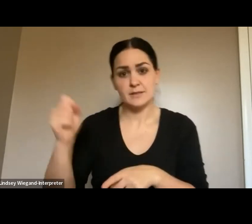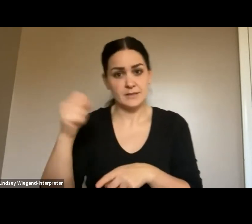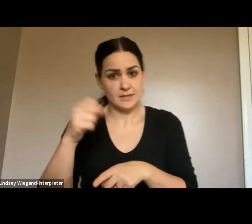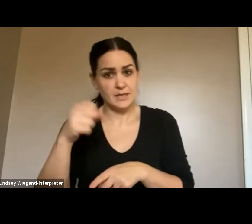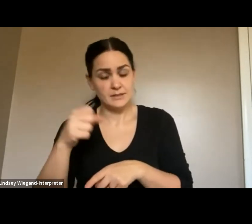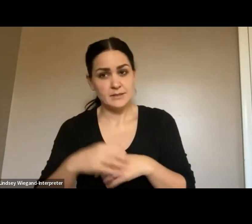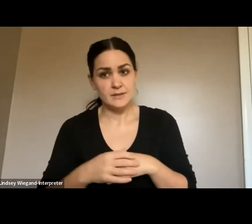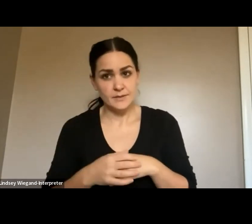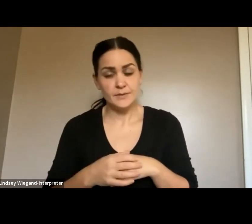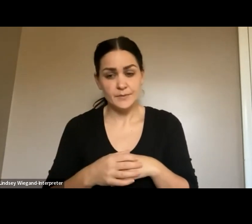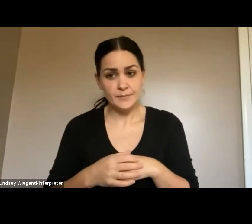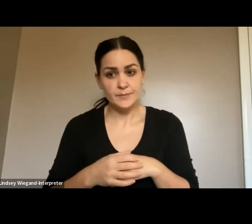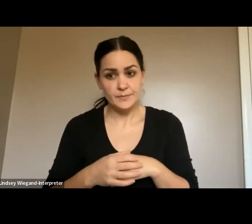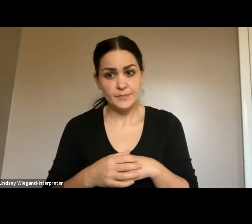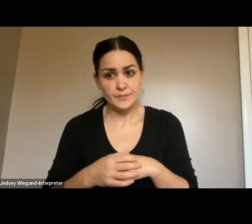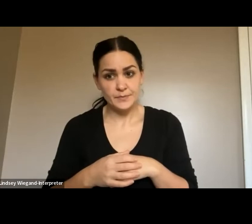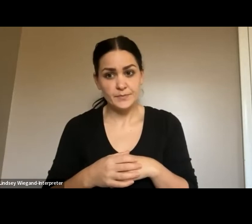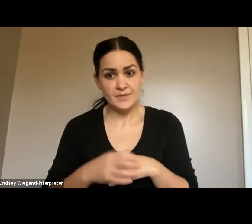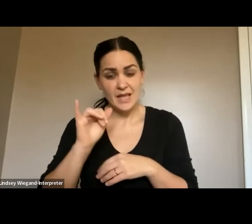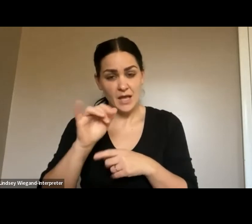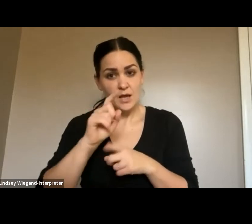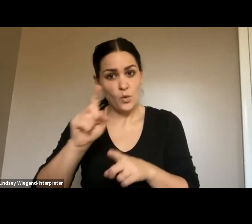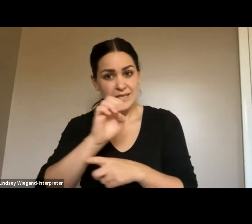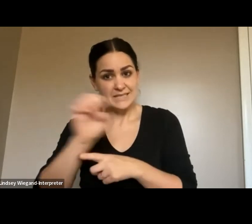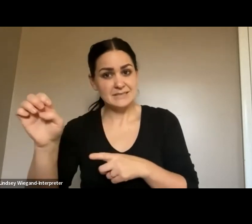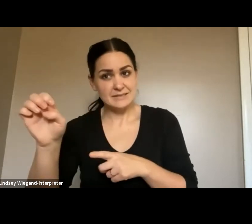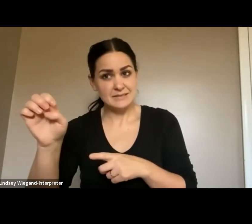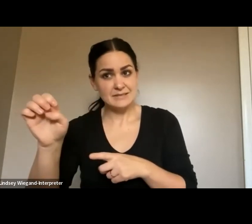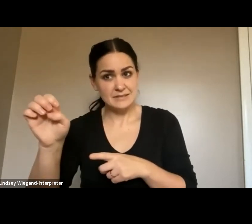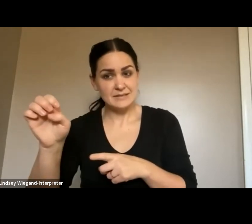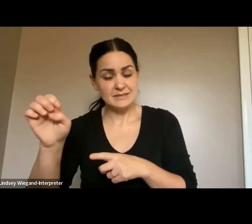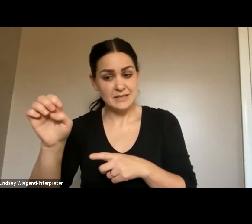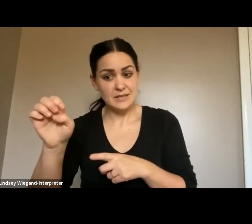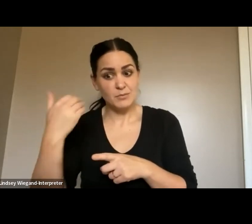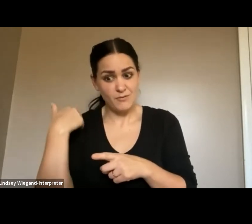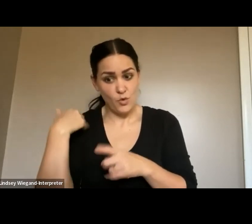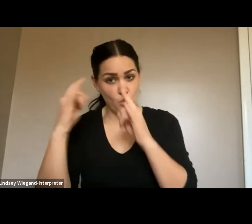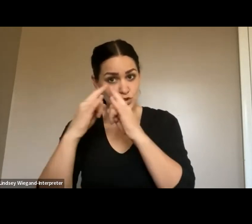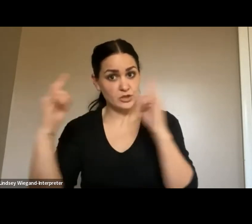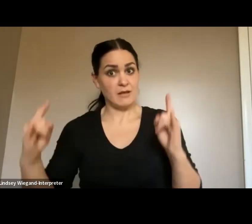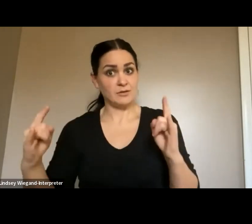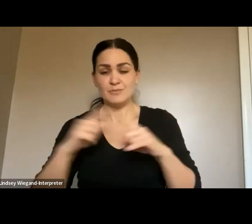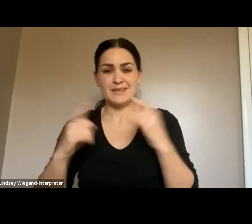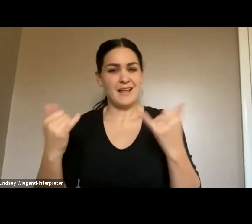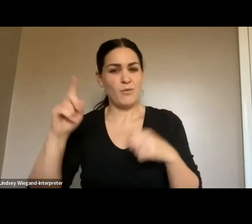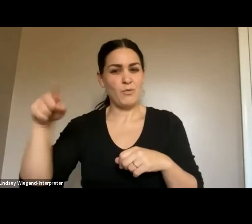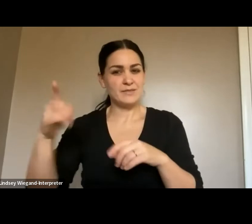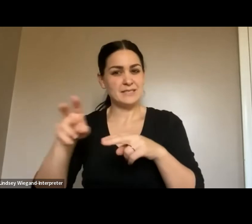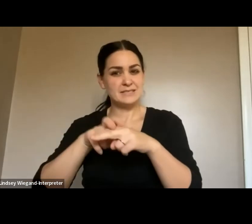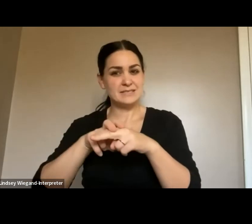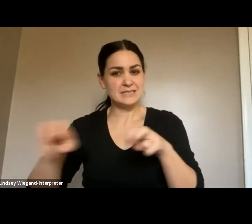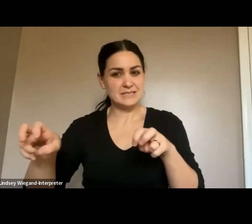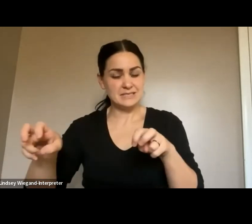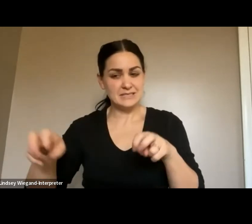The Grand River side going east. It was a full shelter. Now it's only seats there. On the other side going